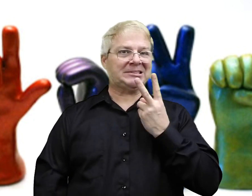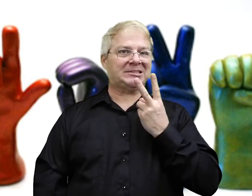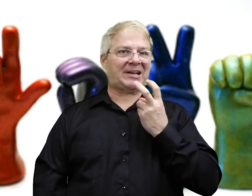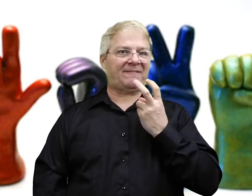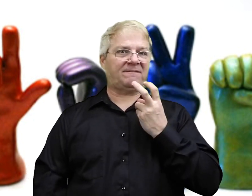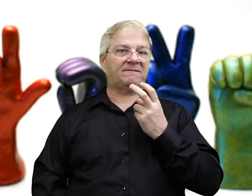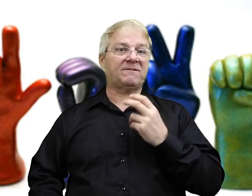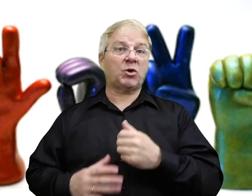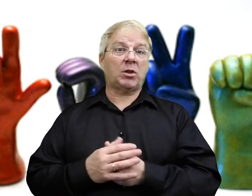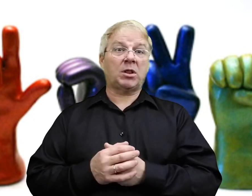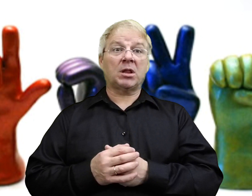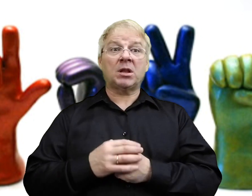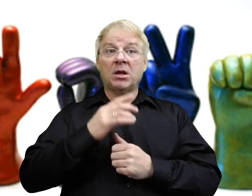Eh, it's doubtful.